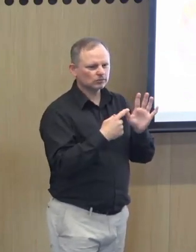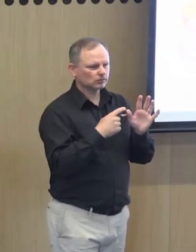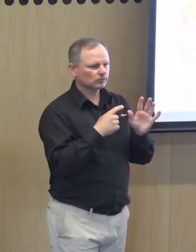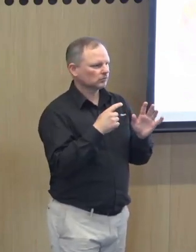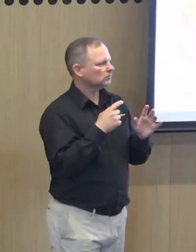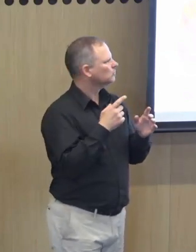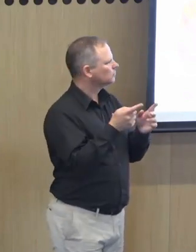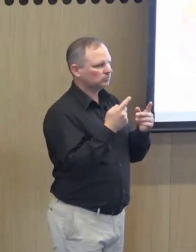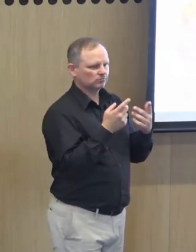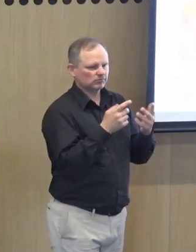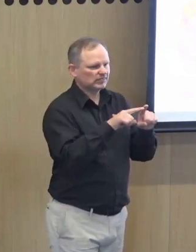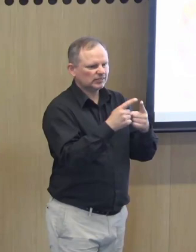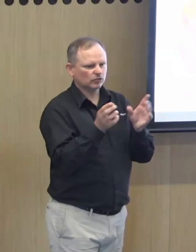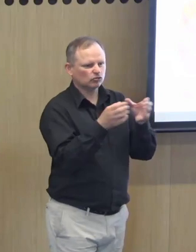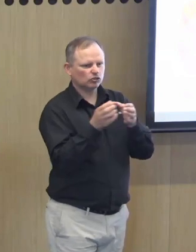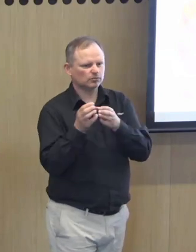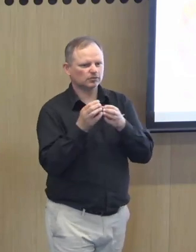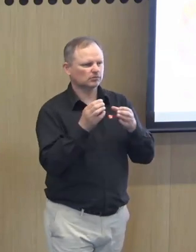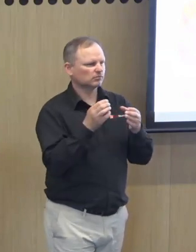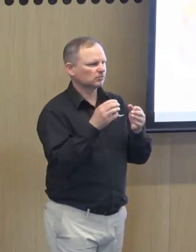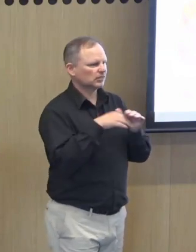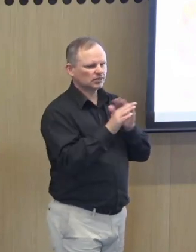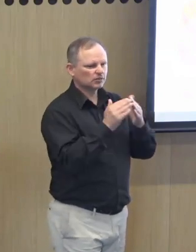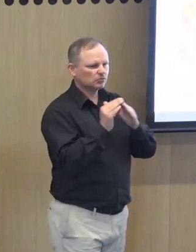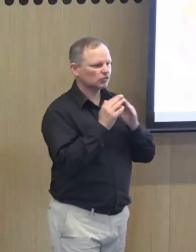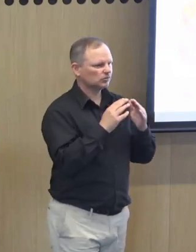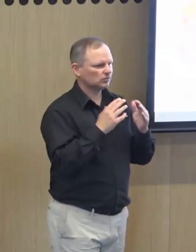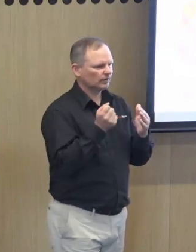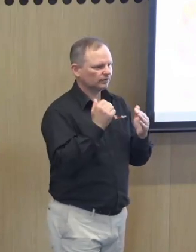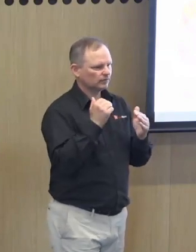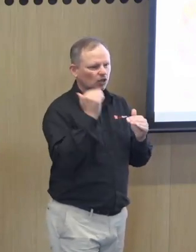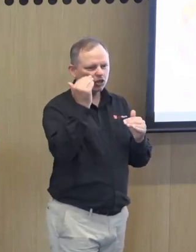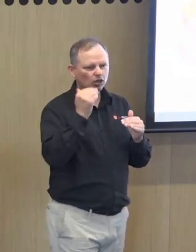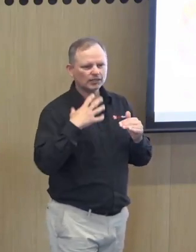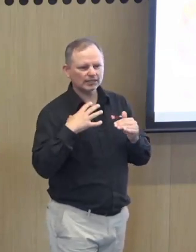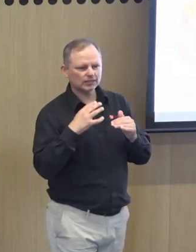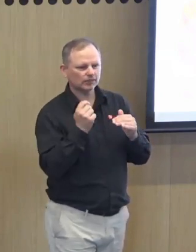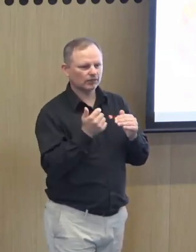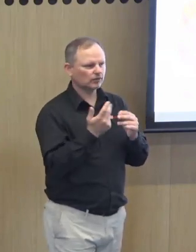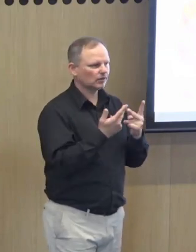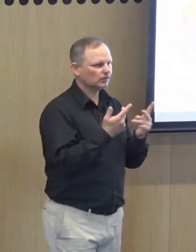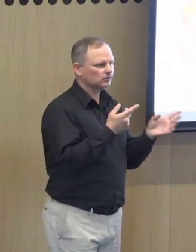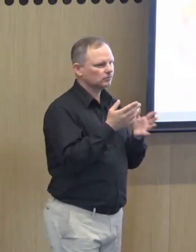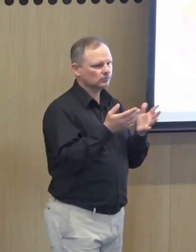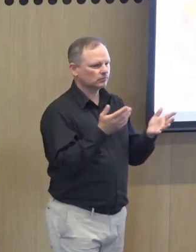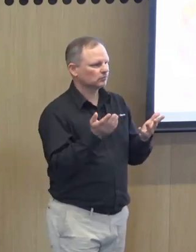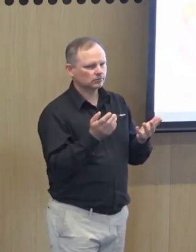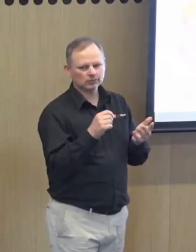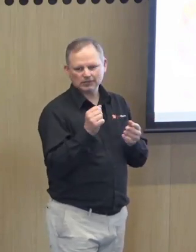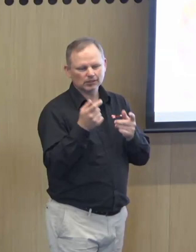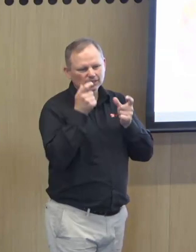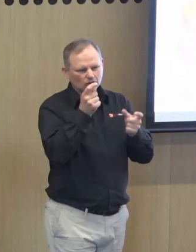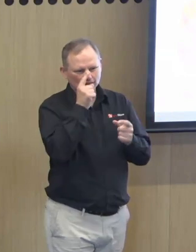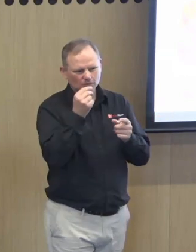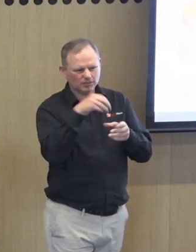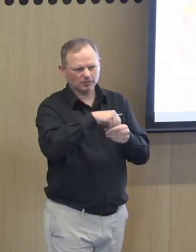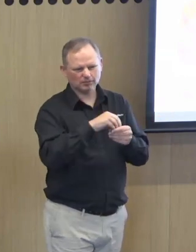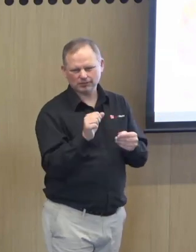asking uh gabriel um regarding coders different groups that exist within sort of subgroups within the um the overarching deaf and heart of human mental